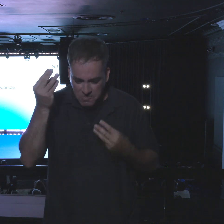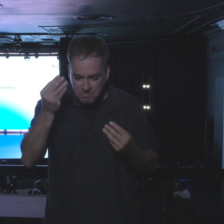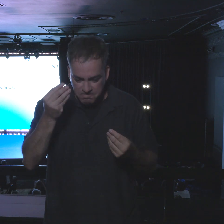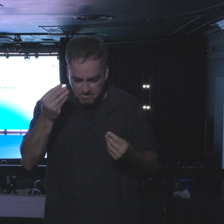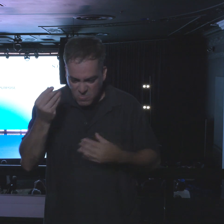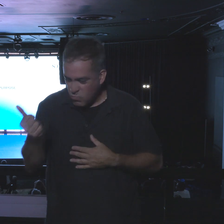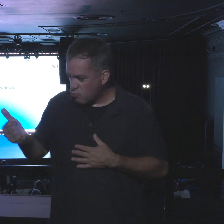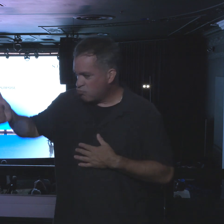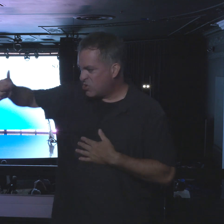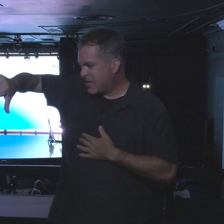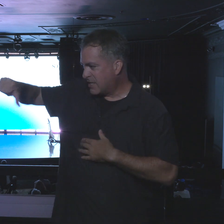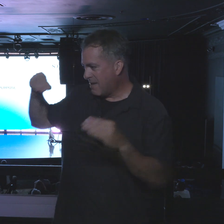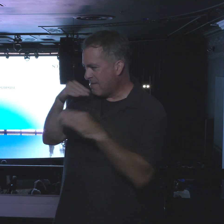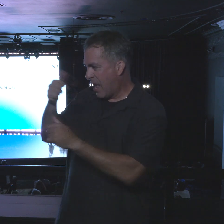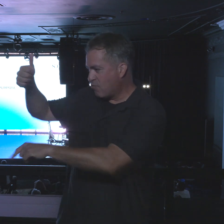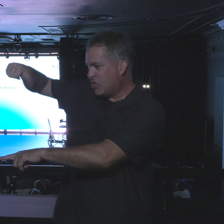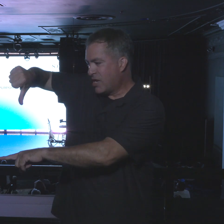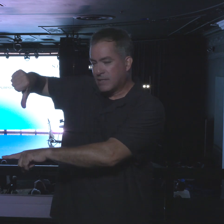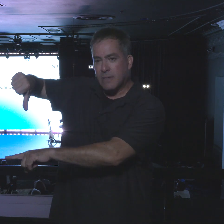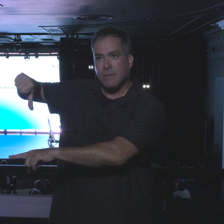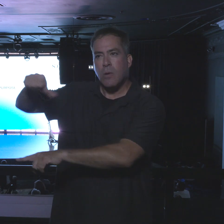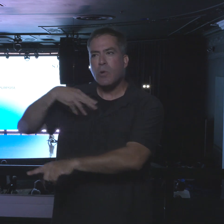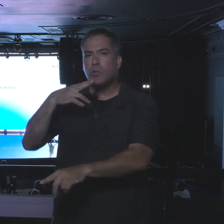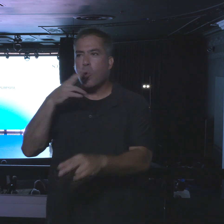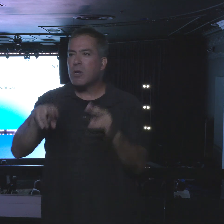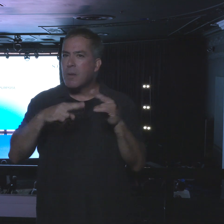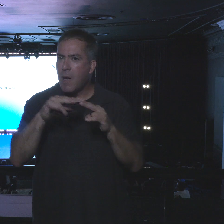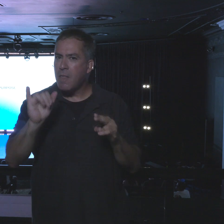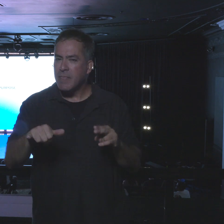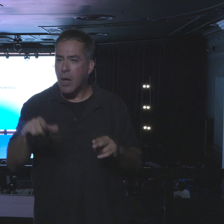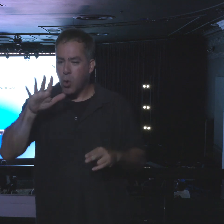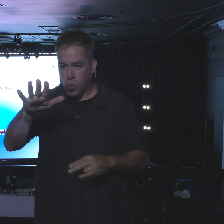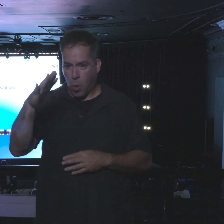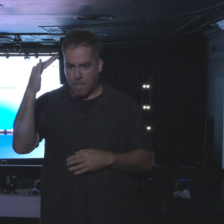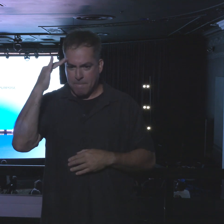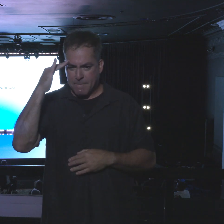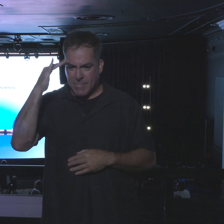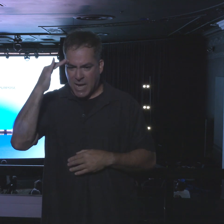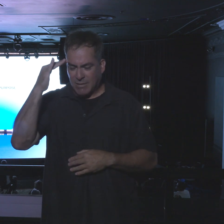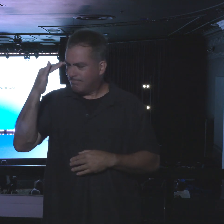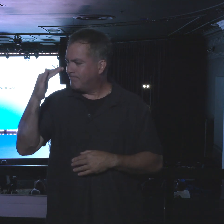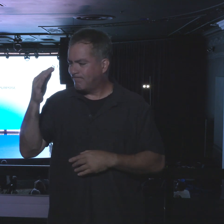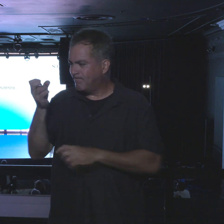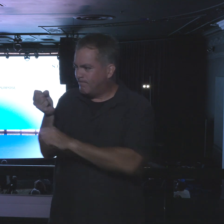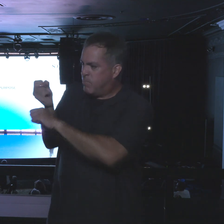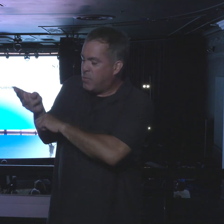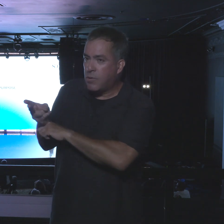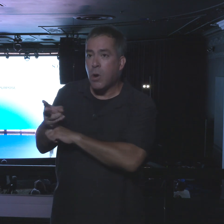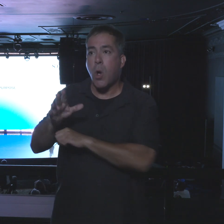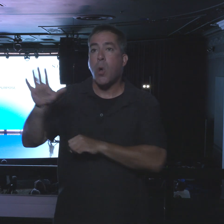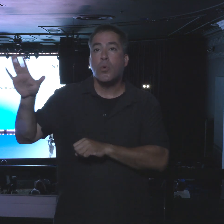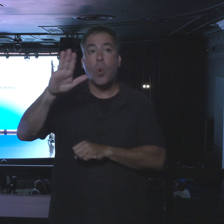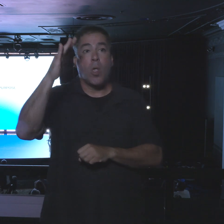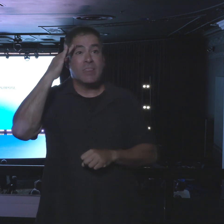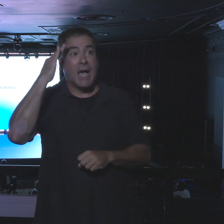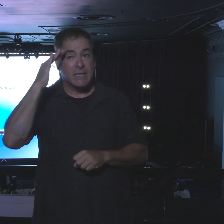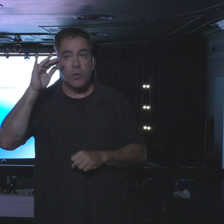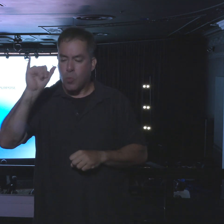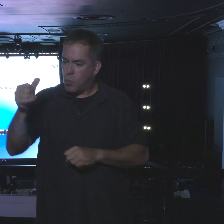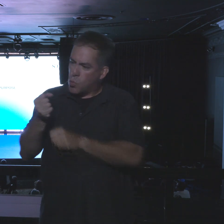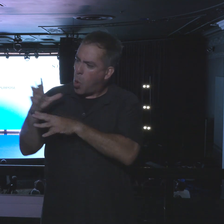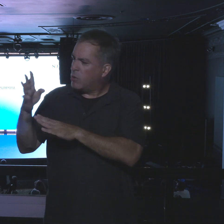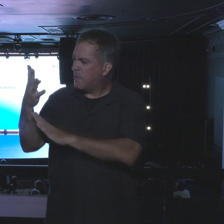Rejecting the lie. That's what we talk about. Taking the thought captive. You make the thought the prisoner.